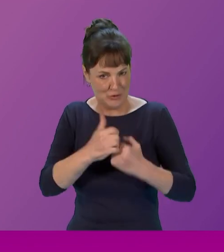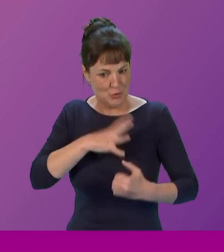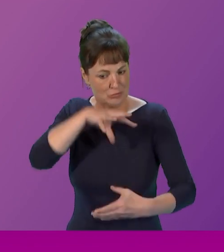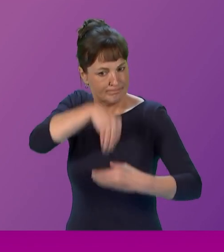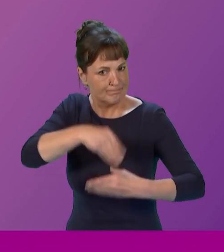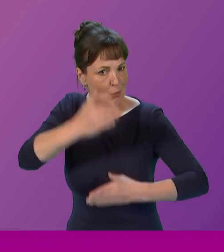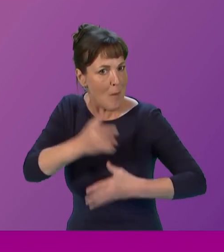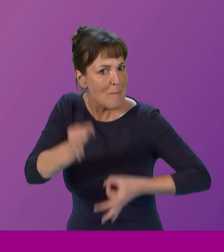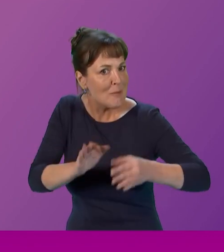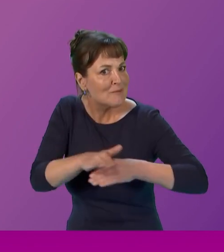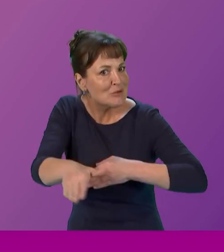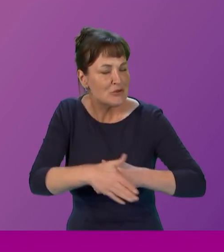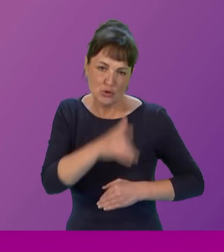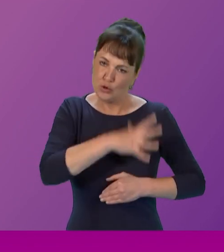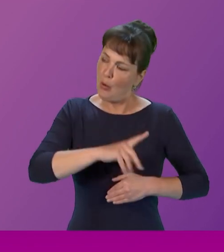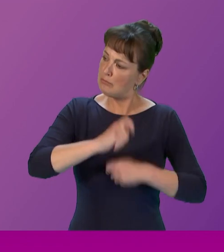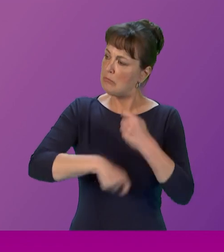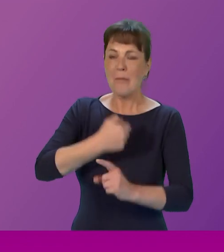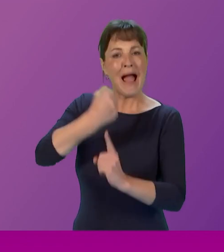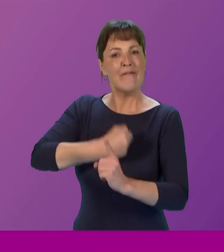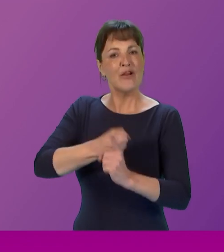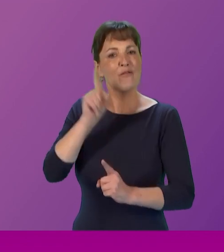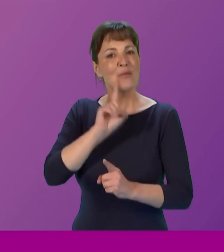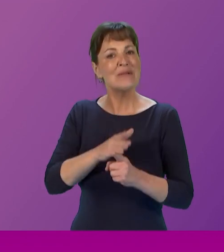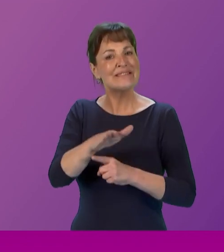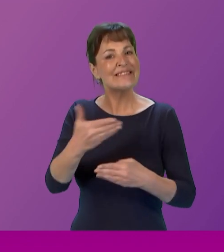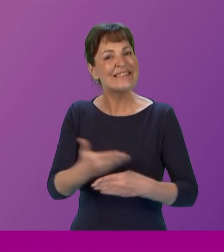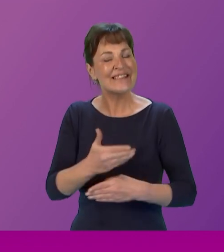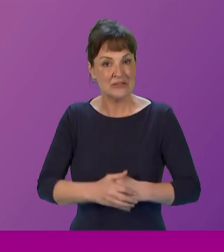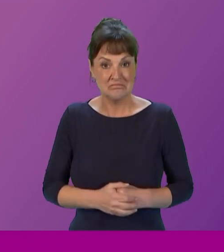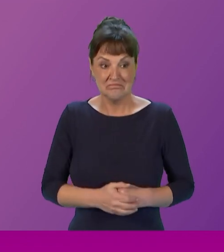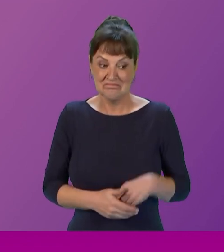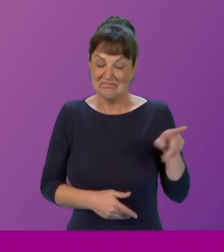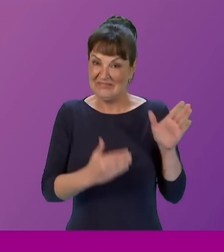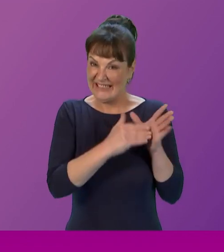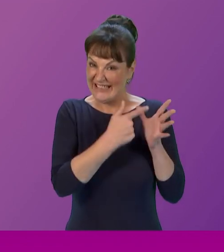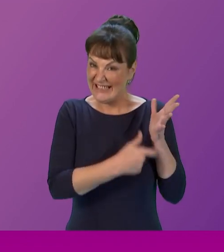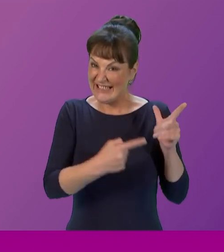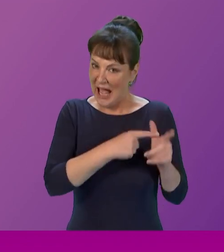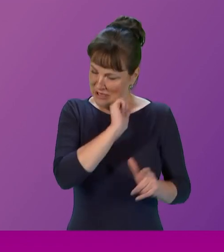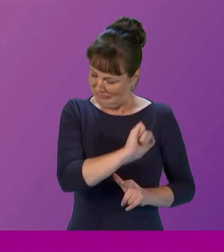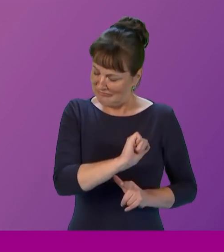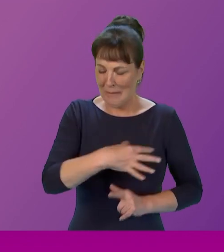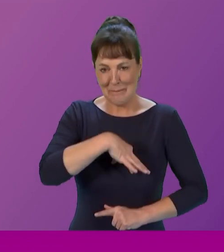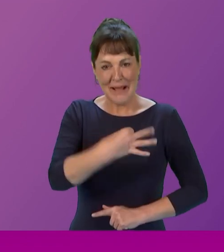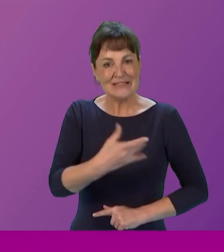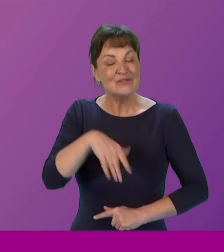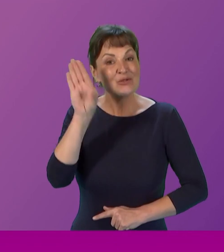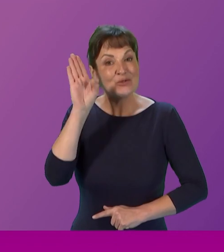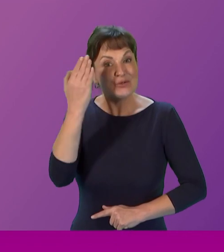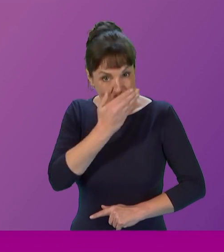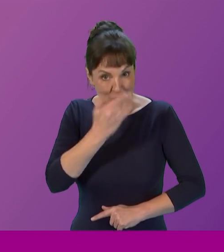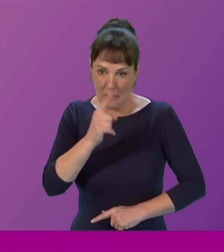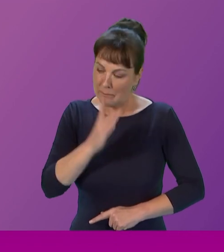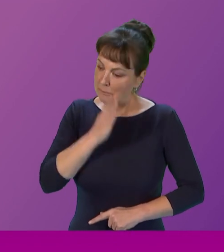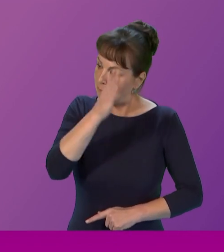advocate for women as a future career Zahra is a rights respecting schools ambassador and has attended Scottish